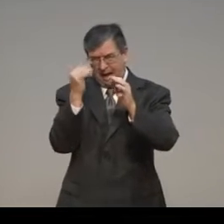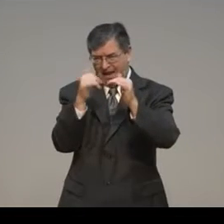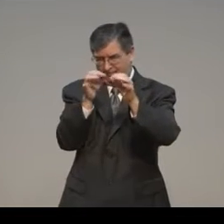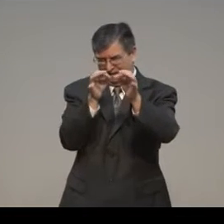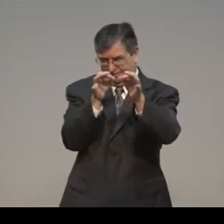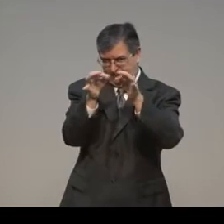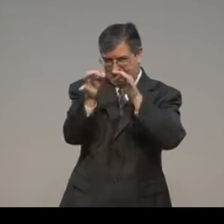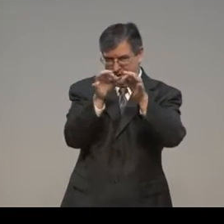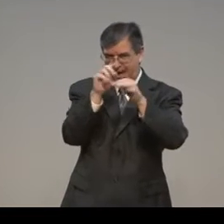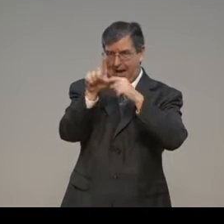Now,